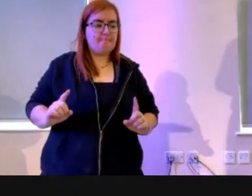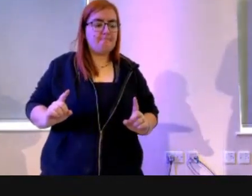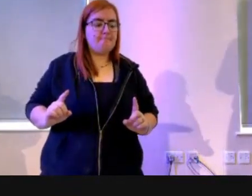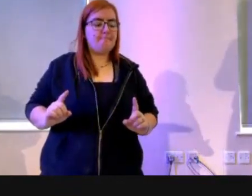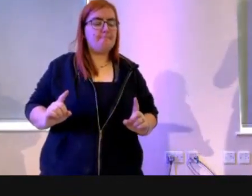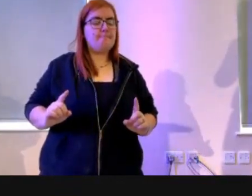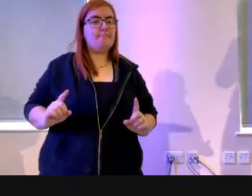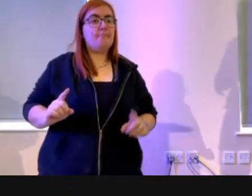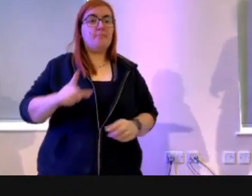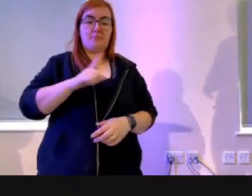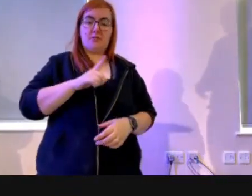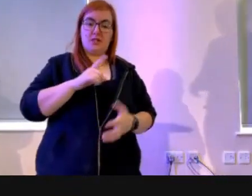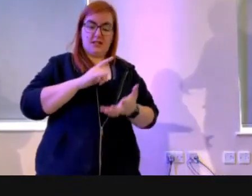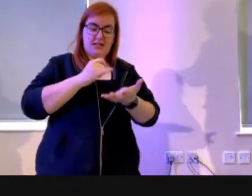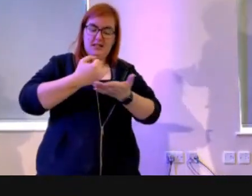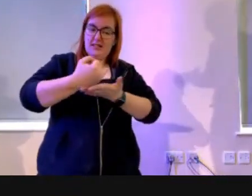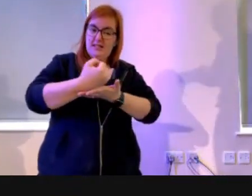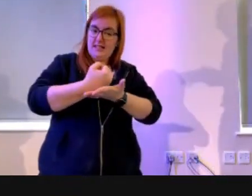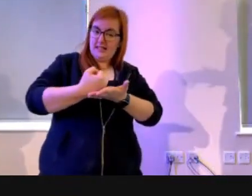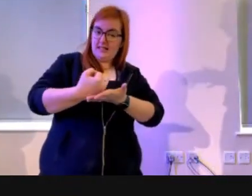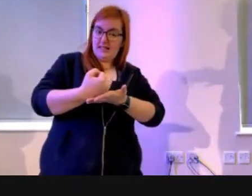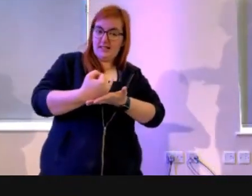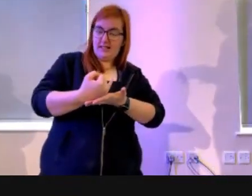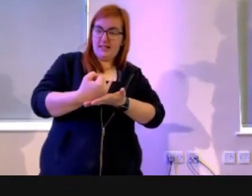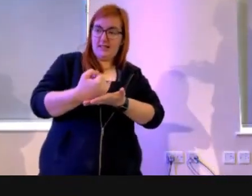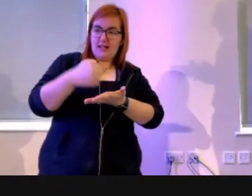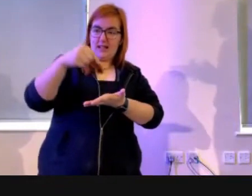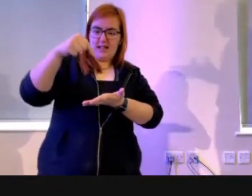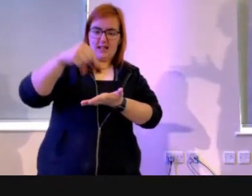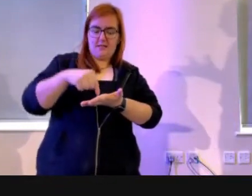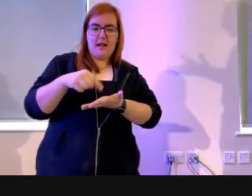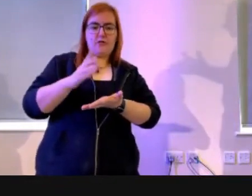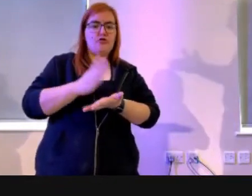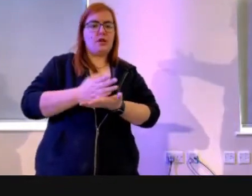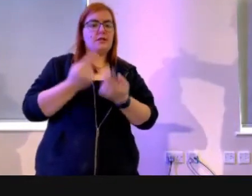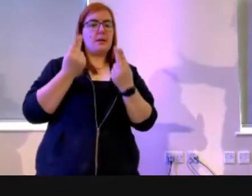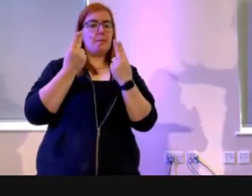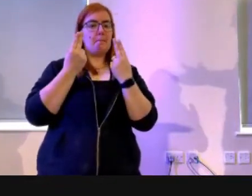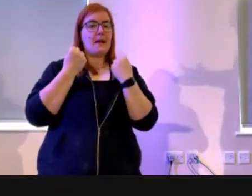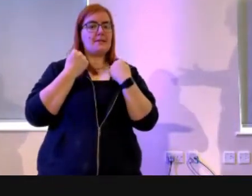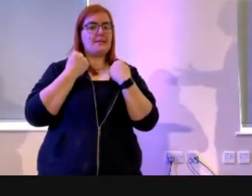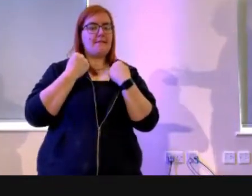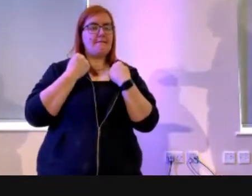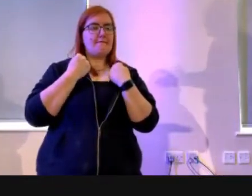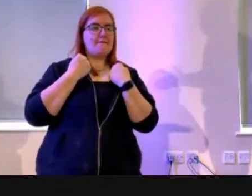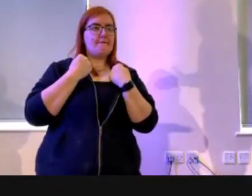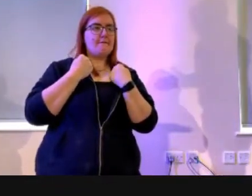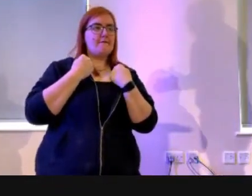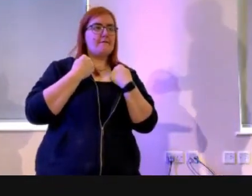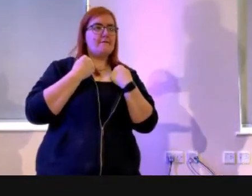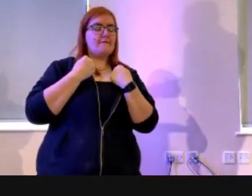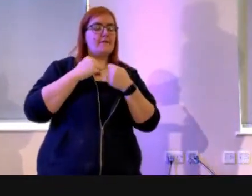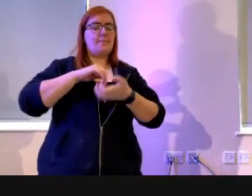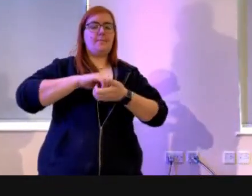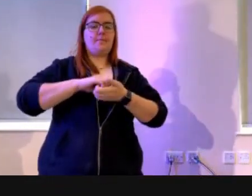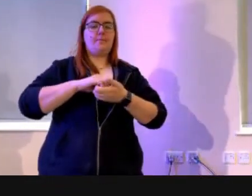Because sin is not some sort of passive thing sitting there that we kind of stumble into.